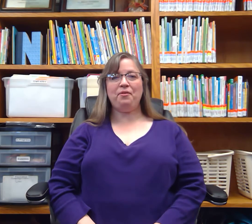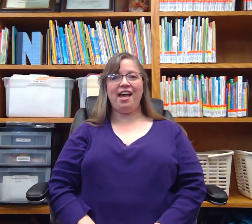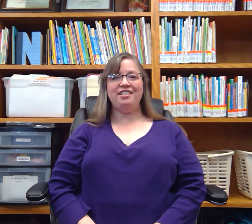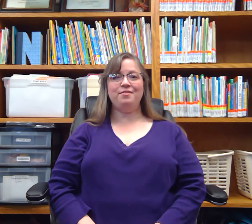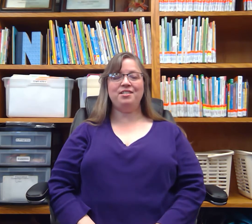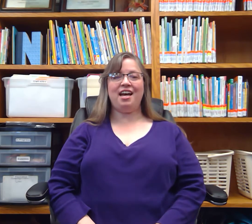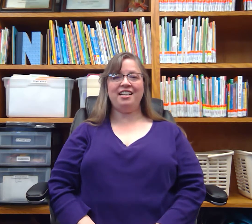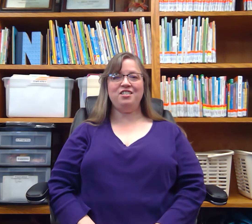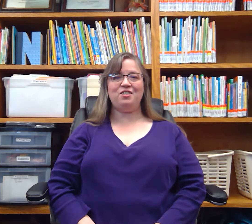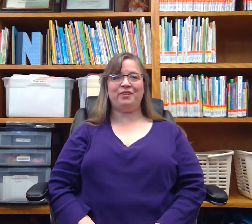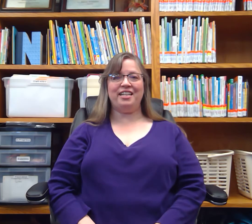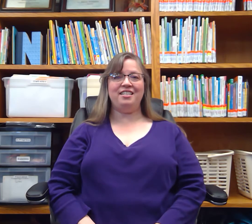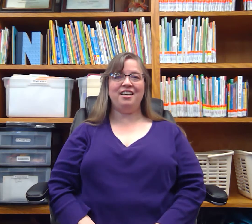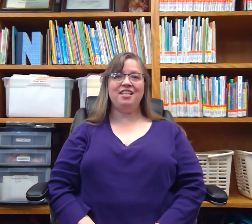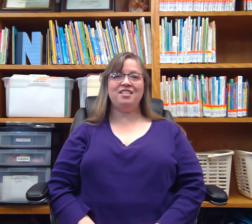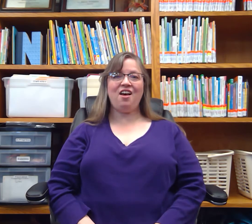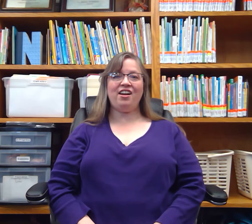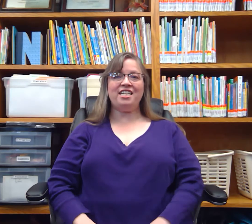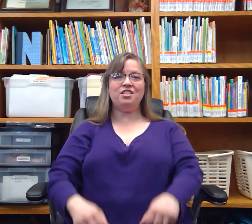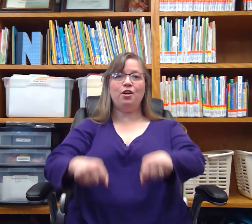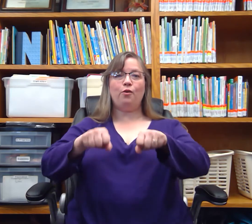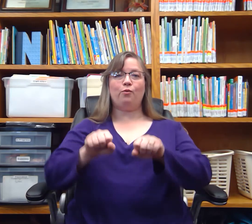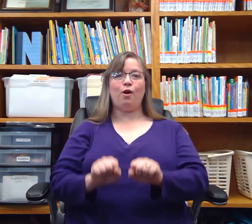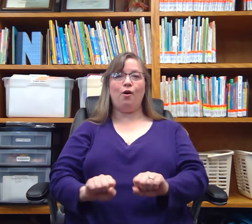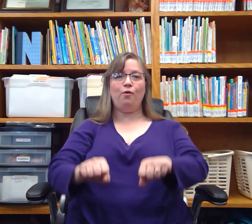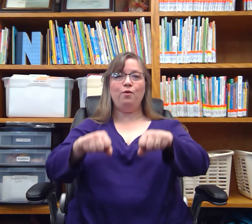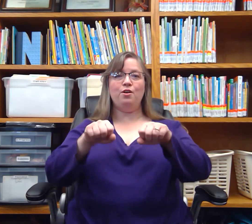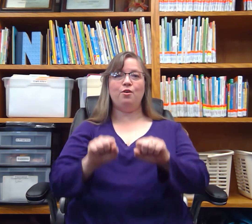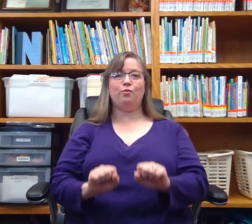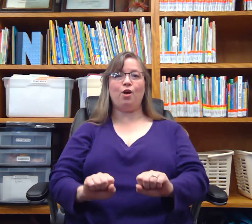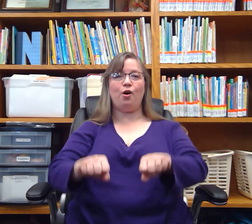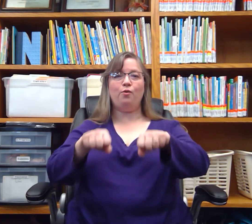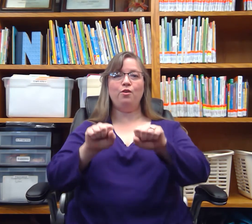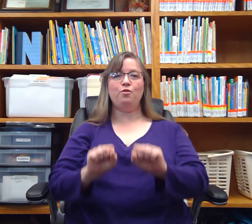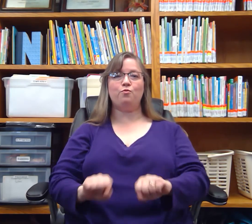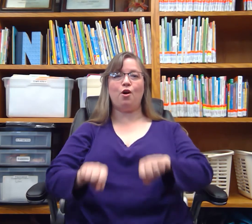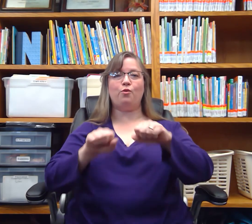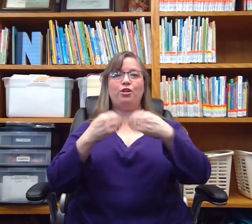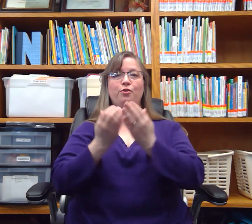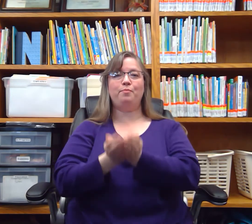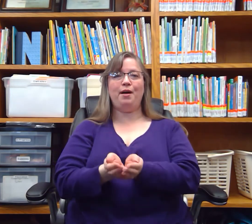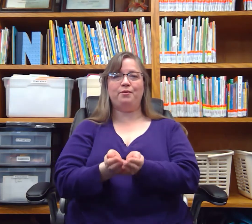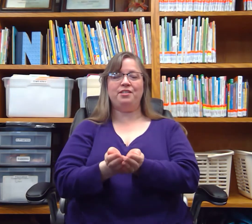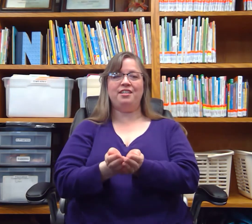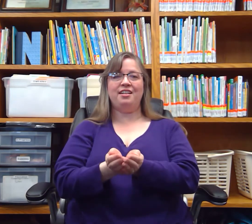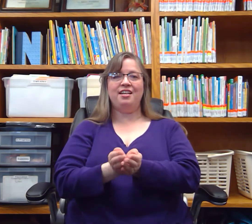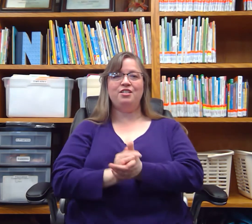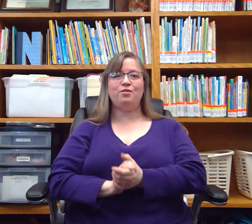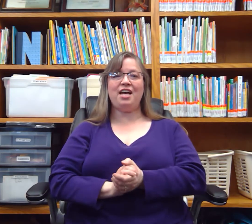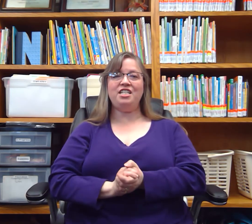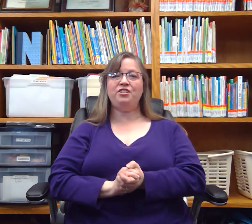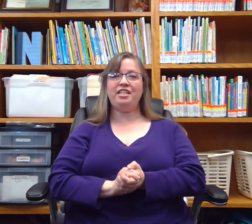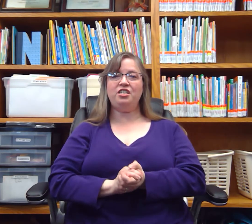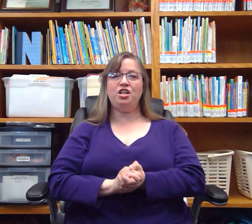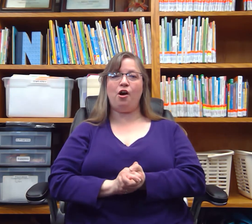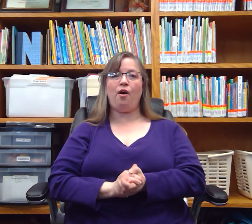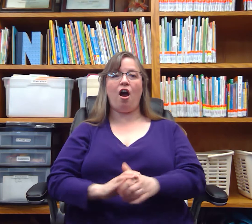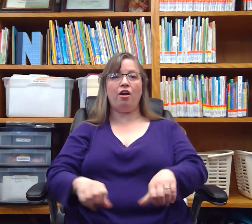we'll add some signs to it. The song is row, row, row your boat. So signs you'll need to know are